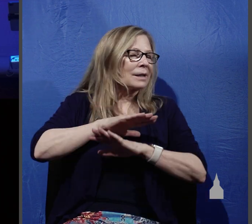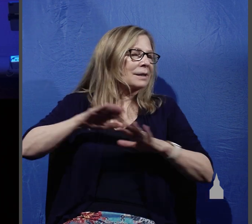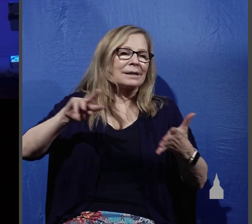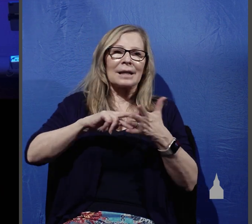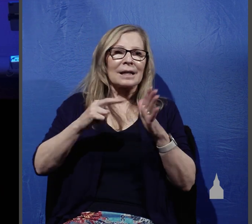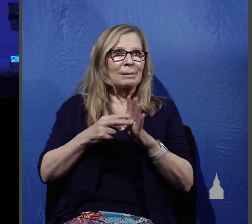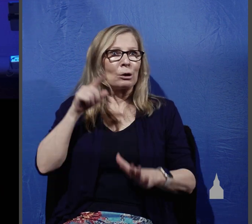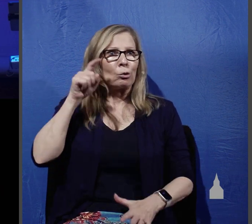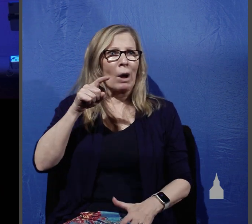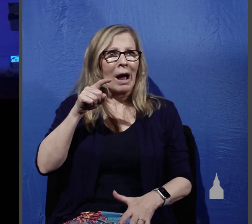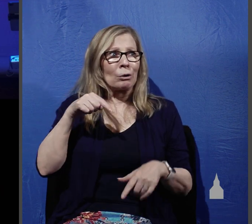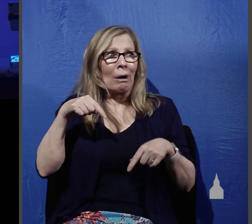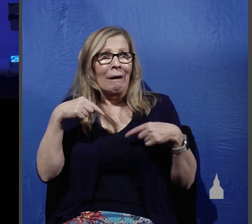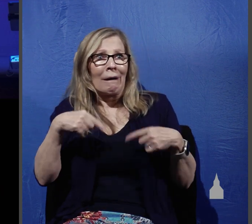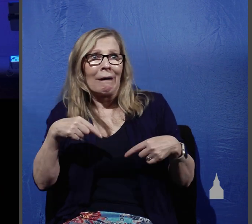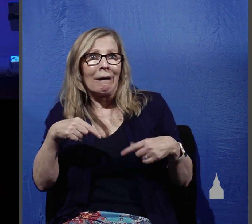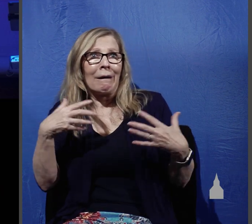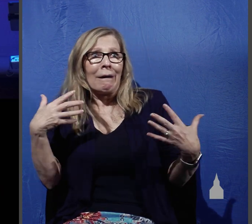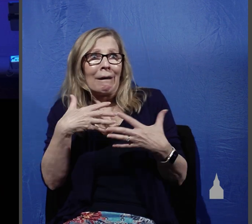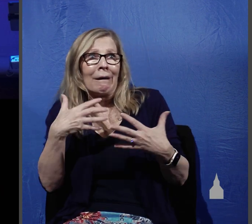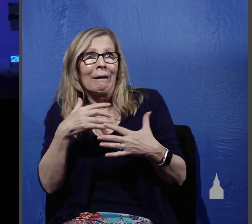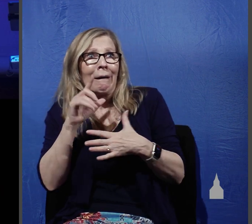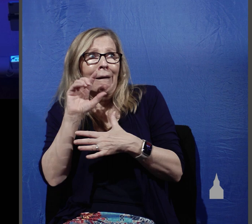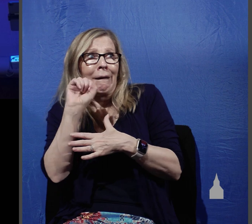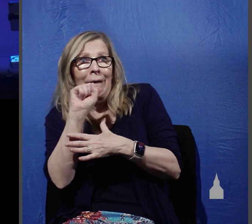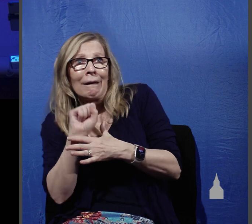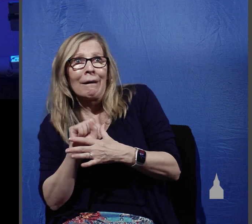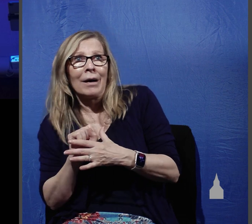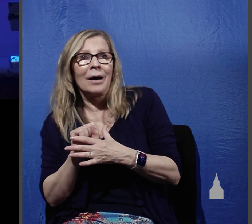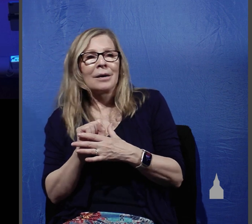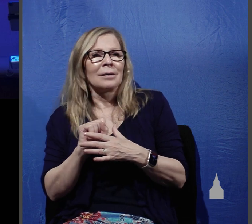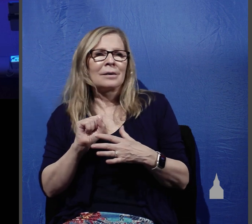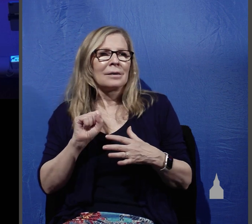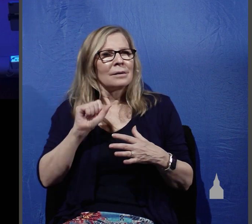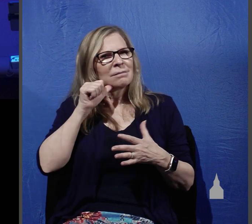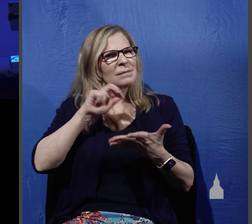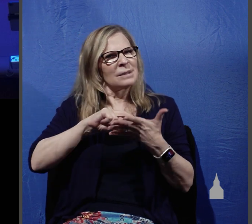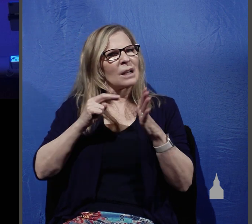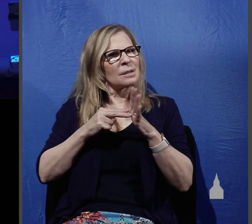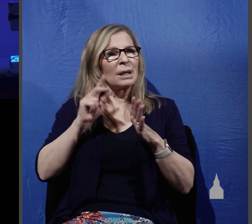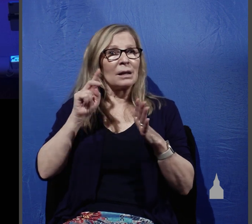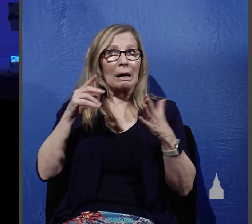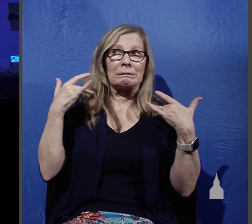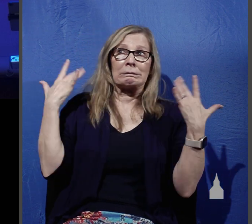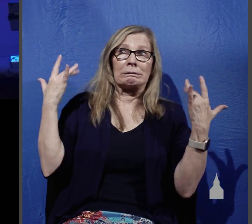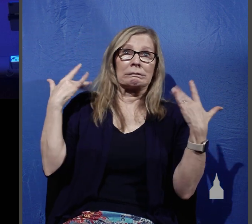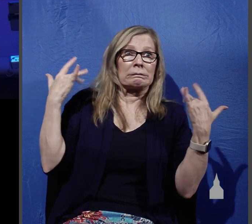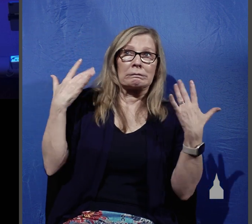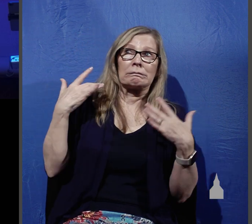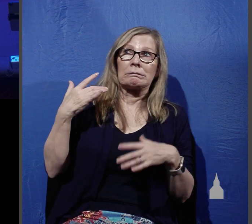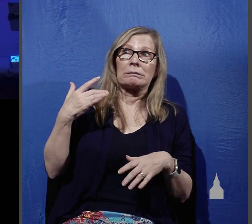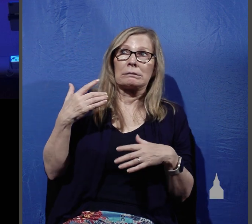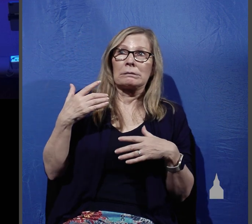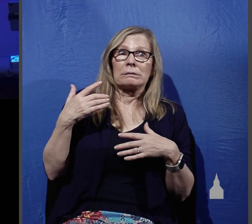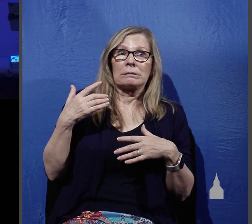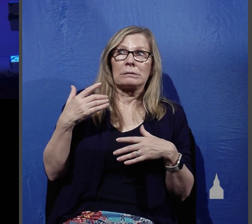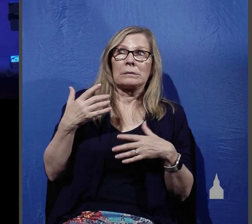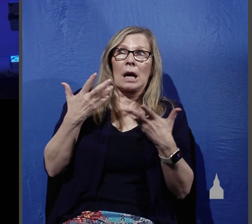cower in fear and it definitely doesn't mean that you have to shirk your responsibility to aggressively share the gospel